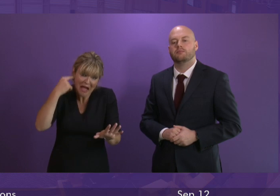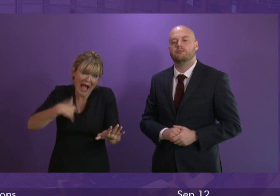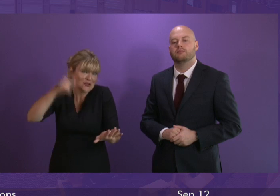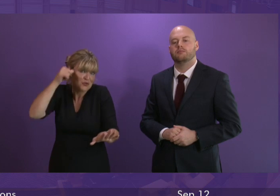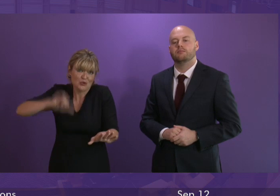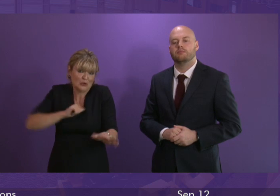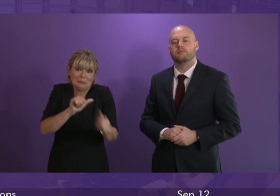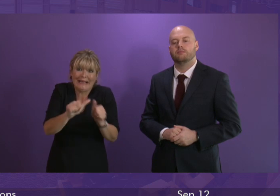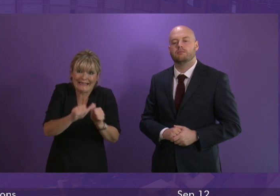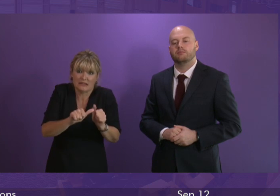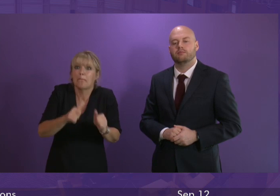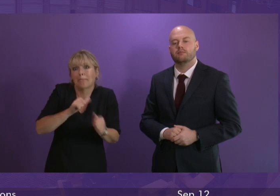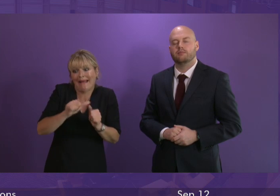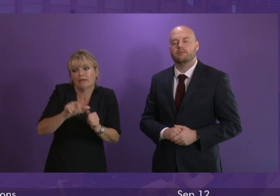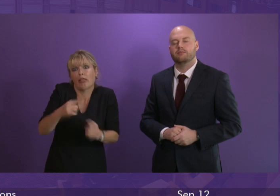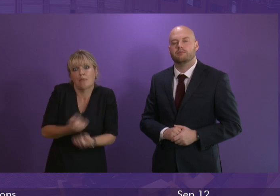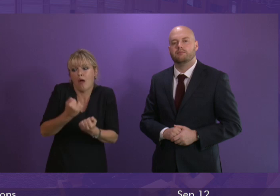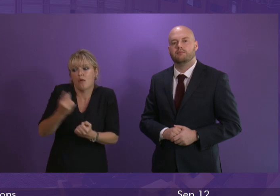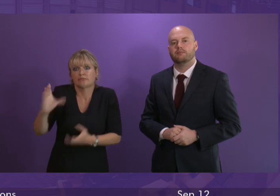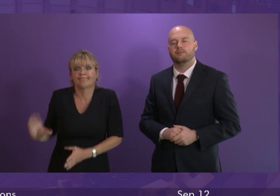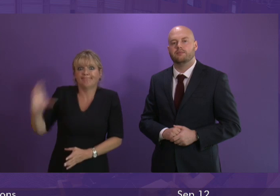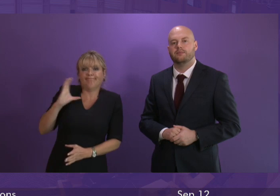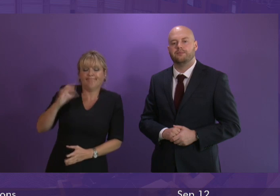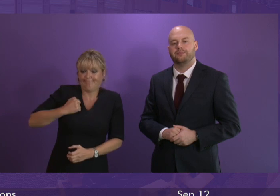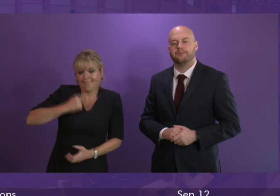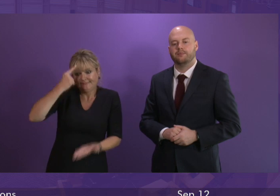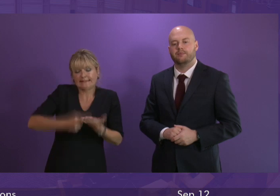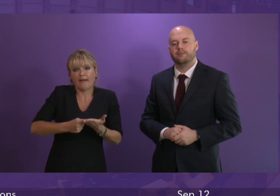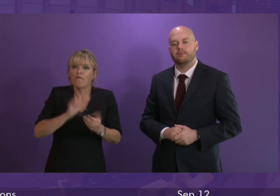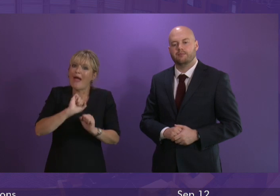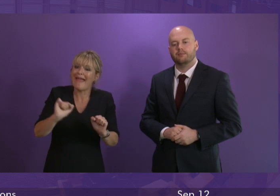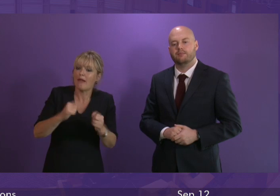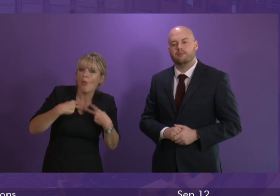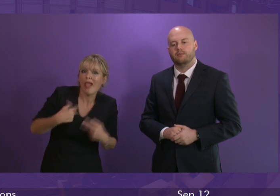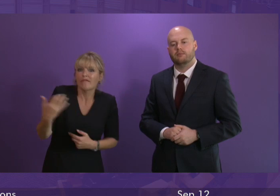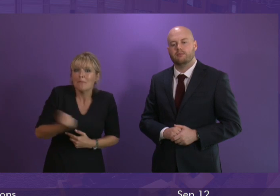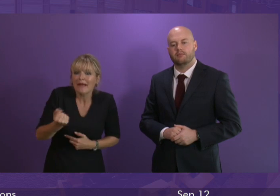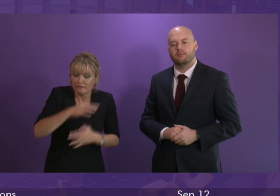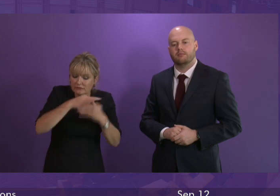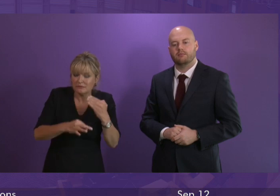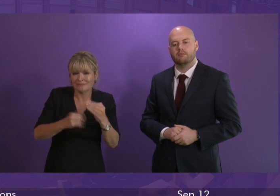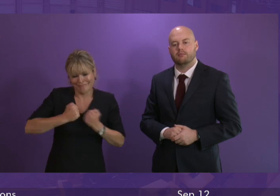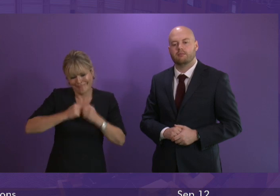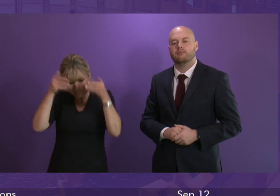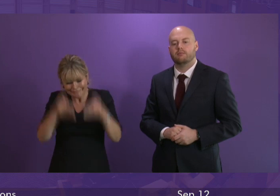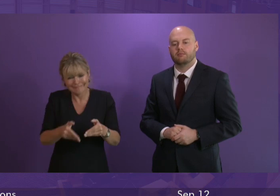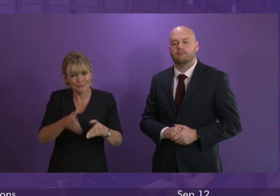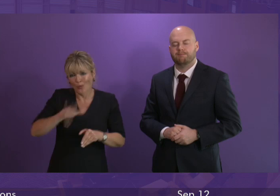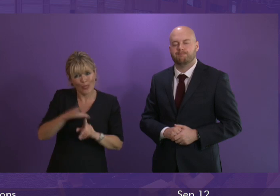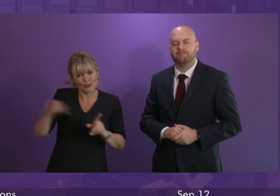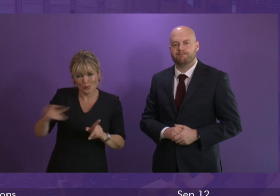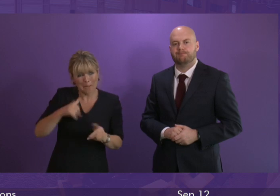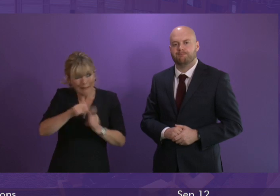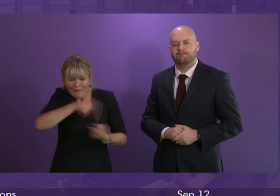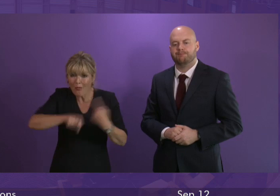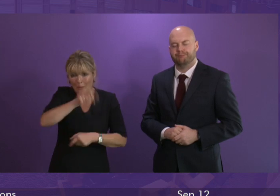already was that the sooner we have the entirety of welfare decisions in the hands of this parliament and out of the hands of a Tory Westminster government the better for